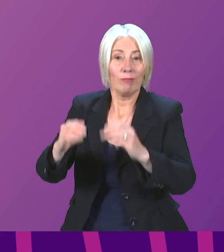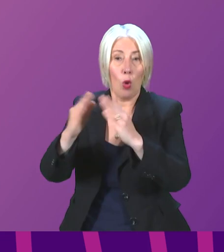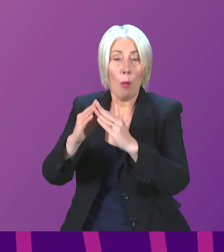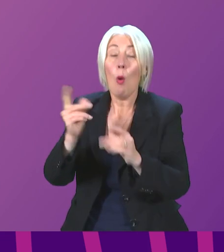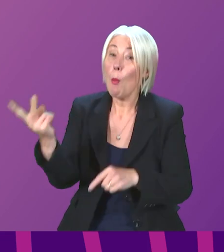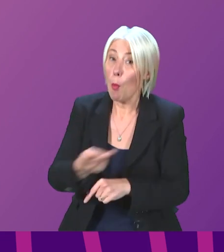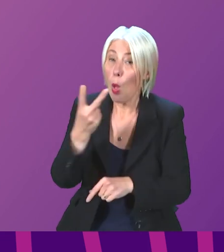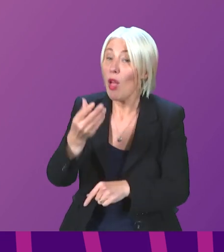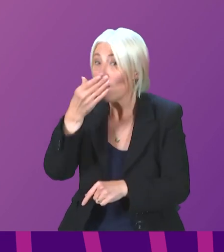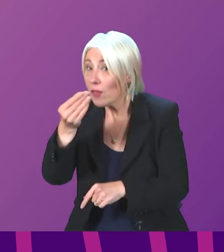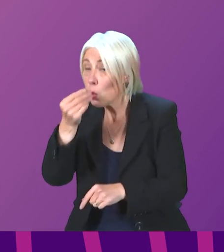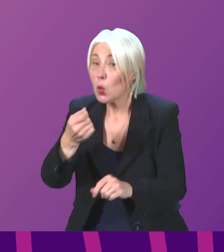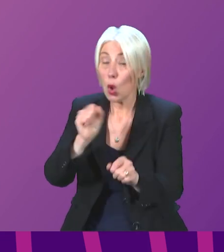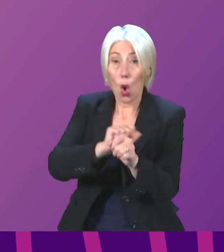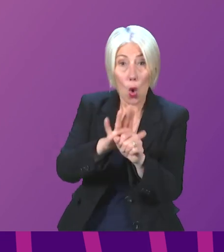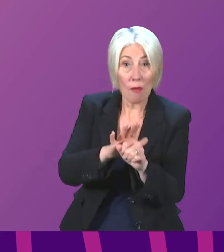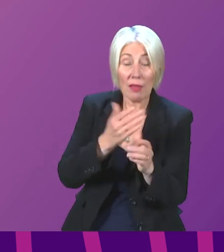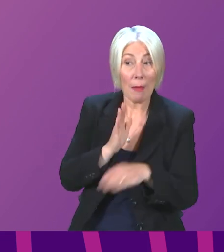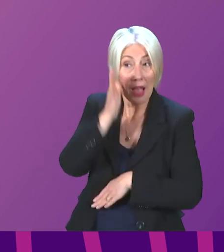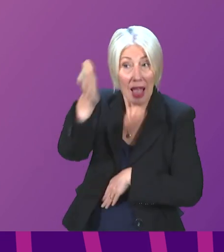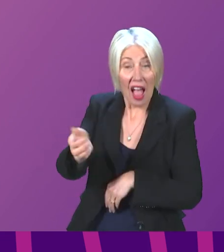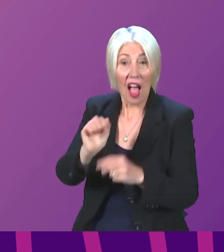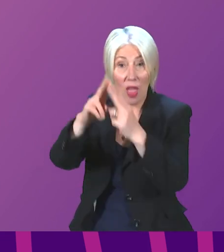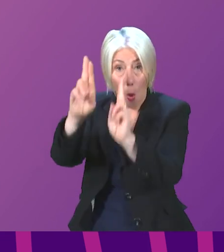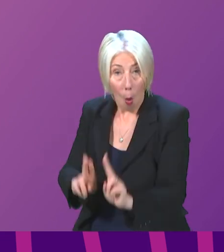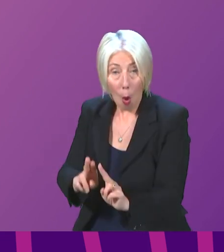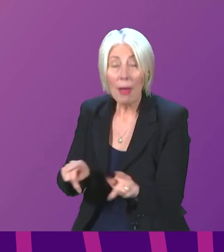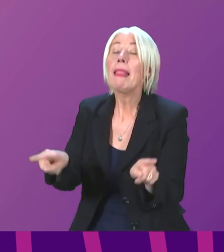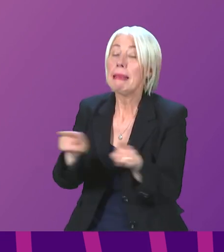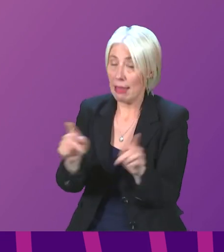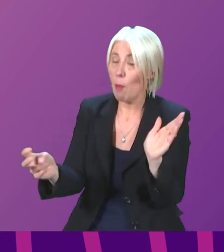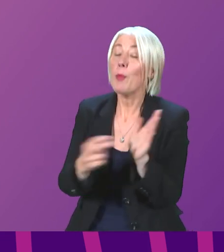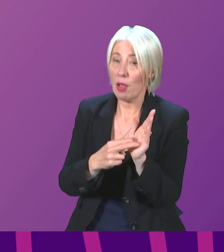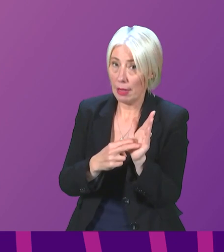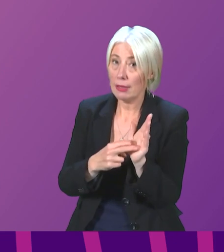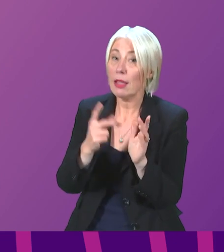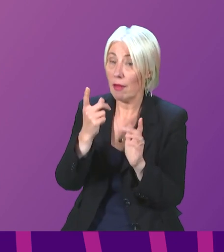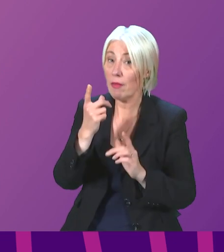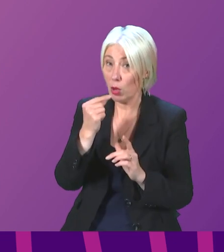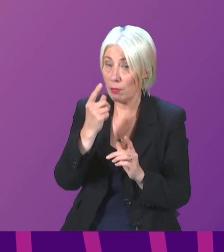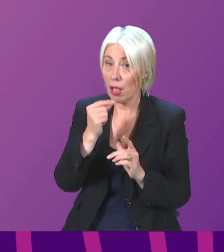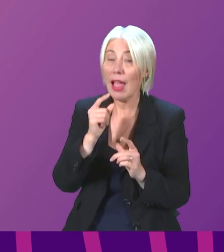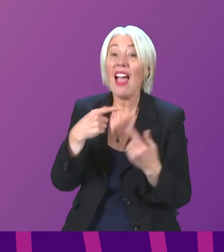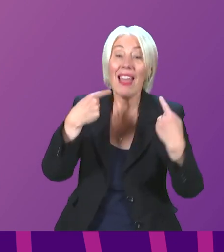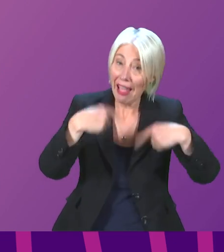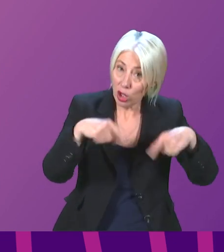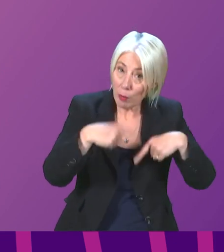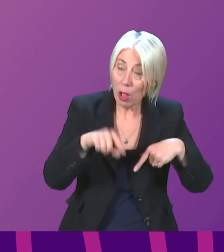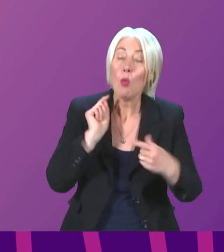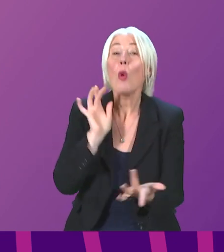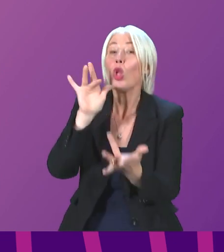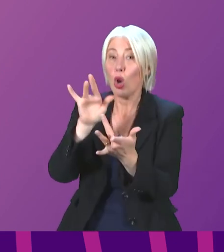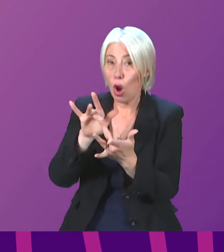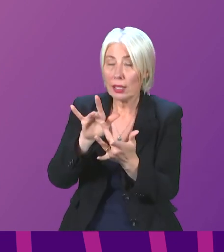and COVID vaccinations within their homes at the same appointment where appropriate. Those who are eligible will be contacted